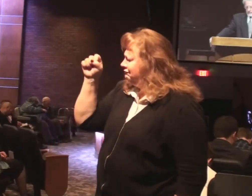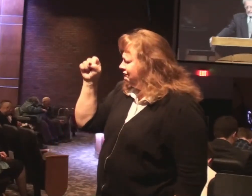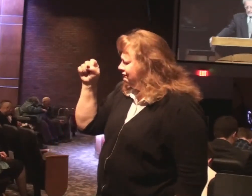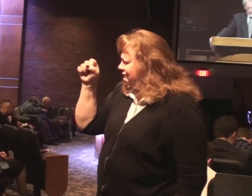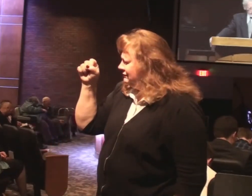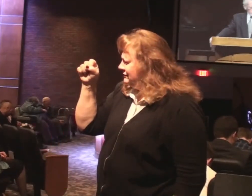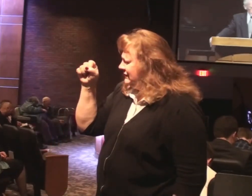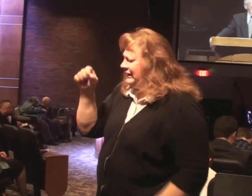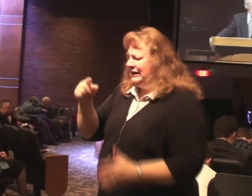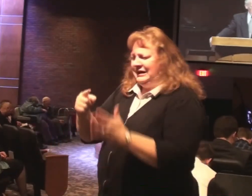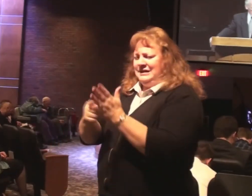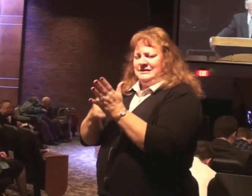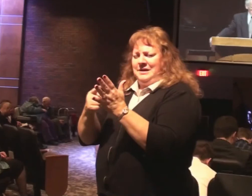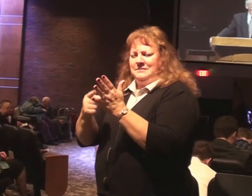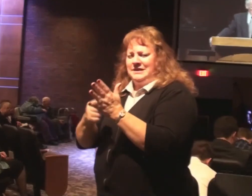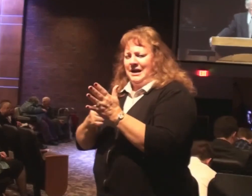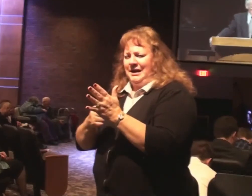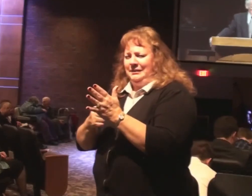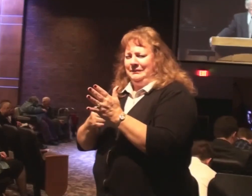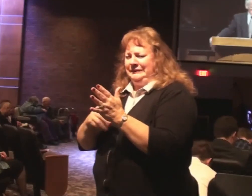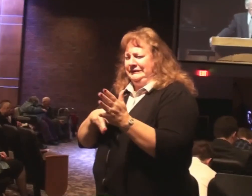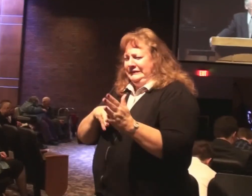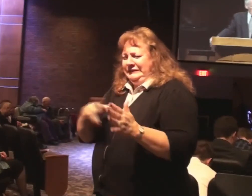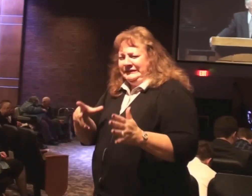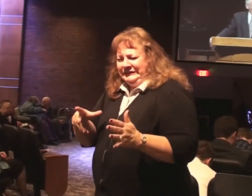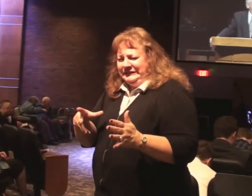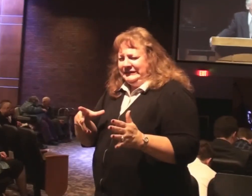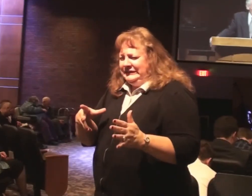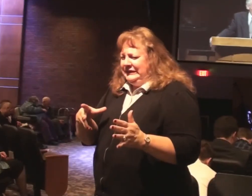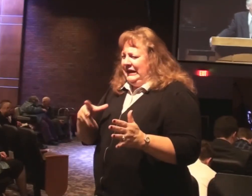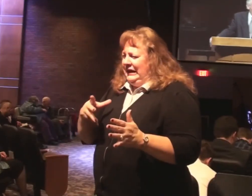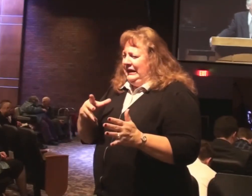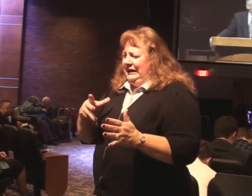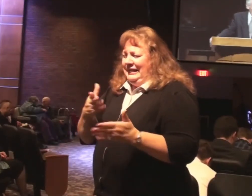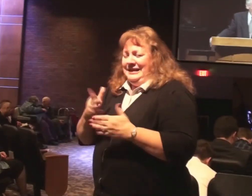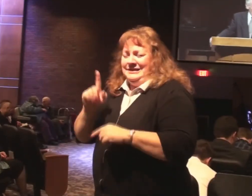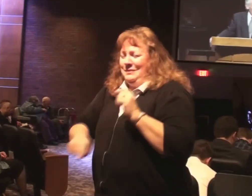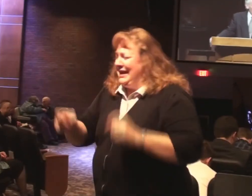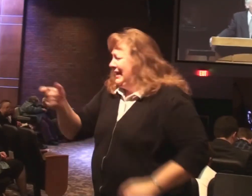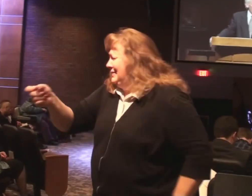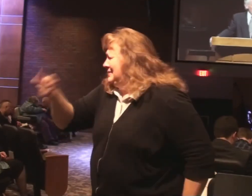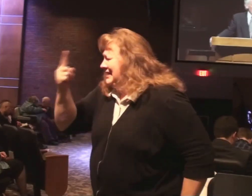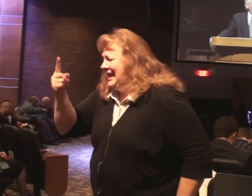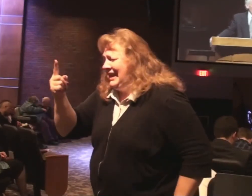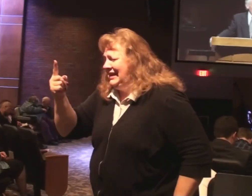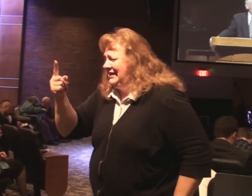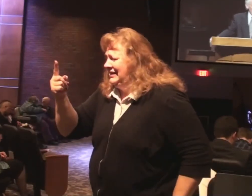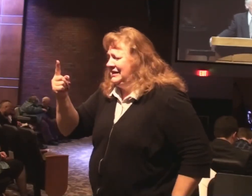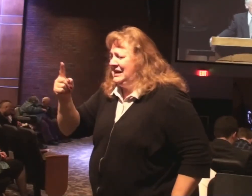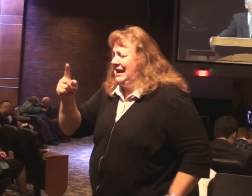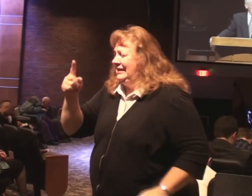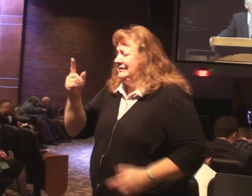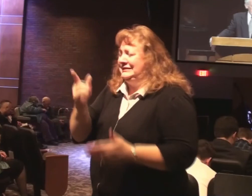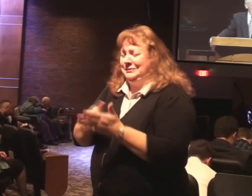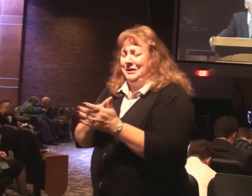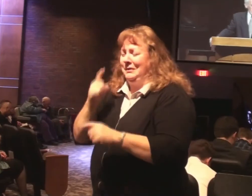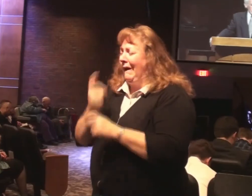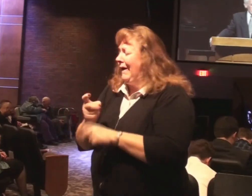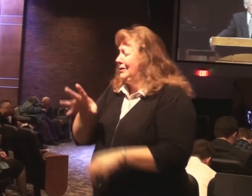Sometimes things very unpleasant. Sometimes things hard to understand. Sometimes things hard to accept. Lord, in it